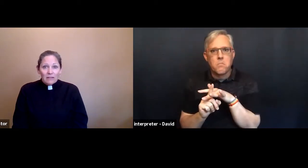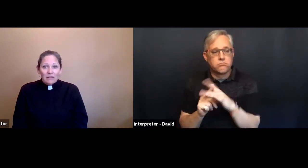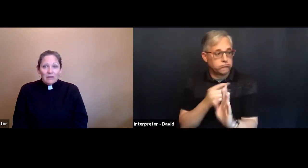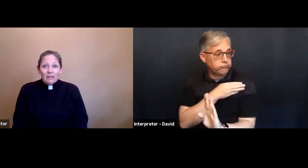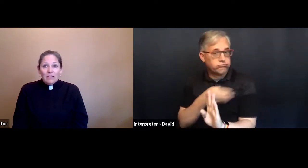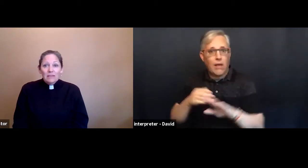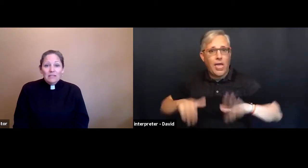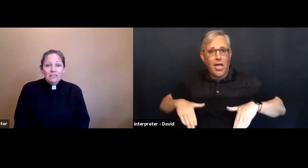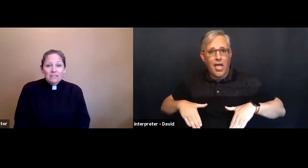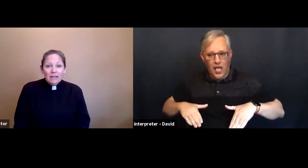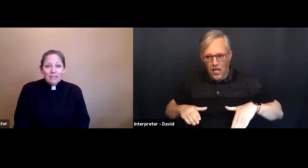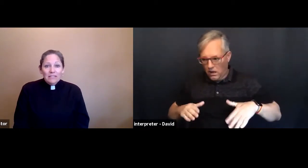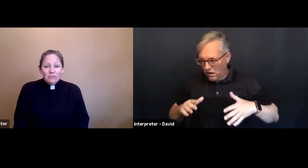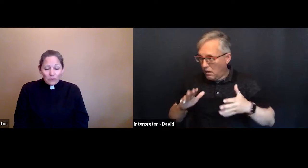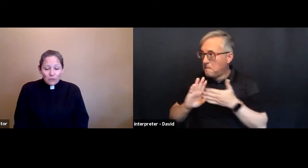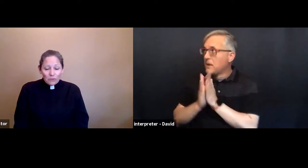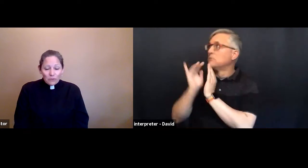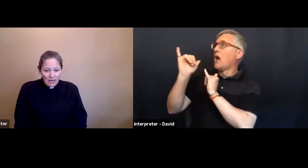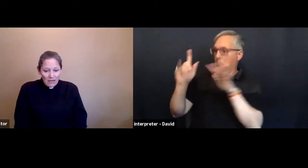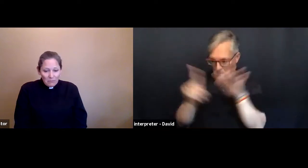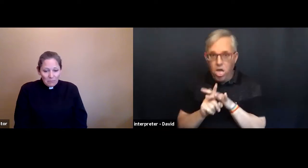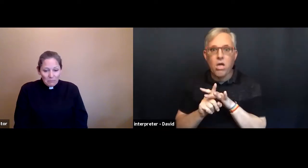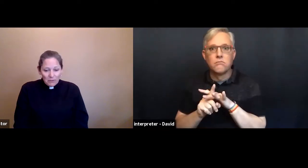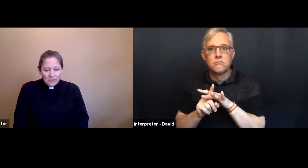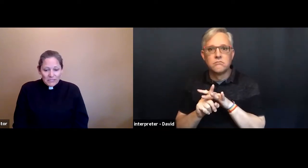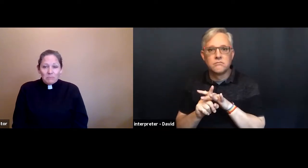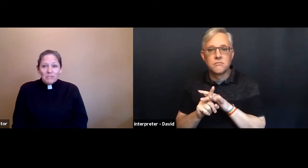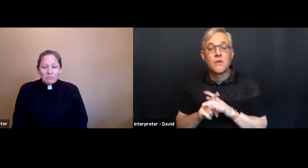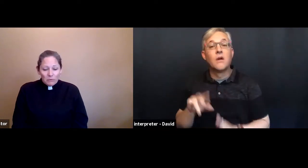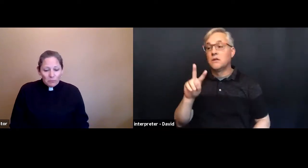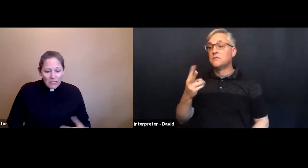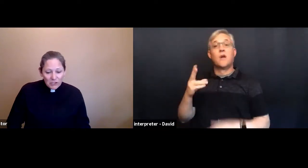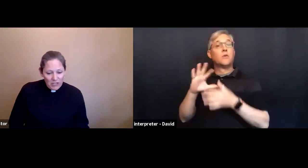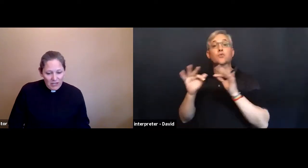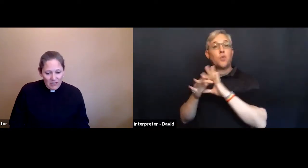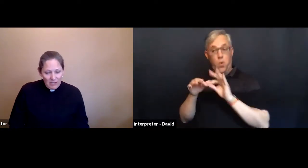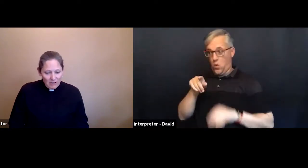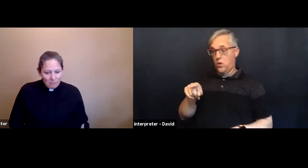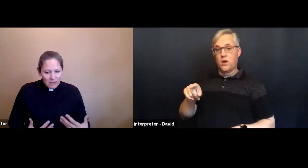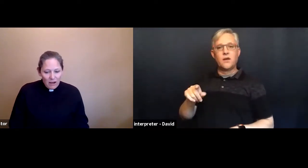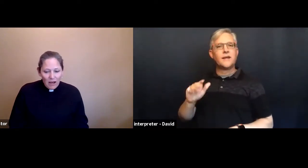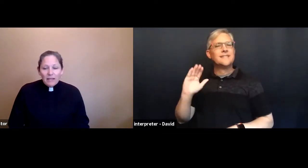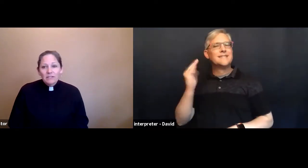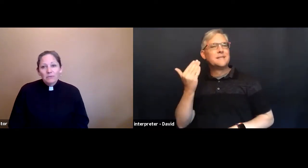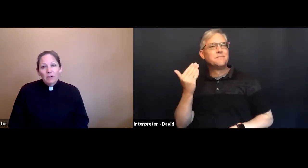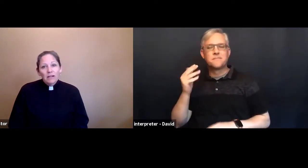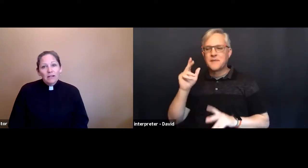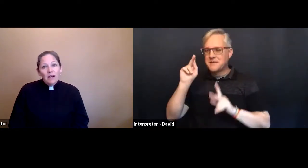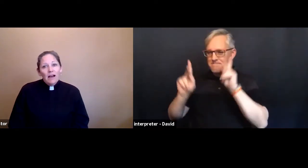In this second story, people seem to be reaching beyond what God